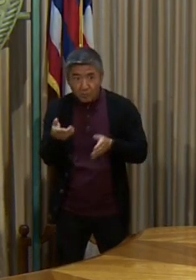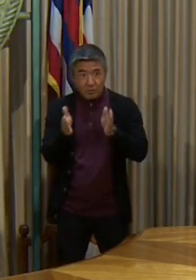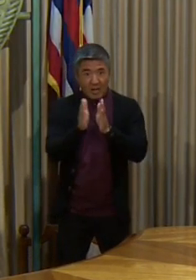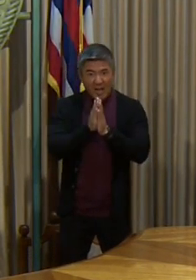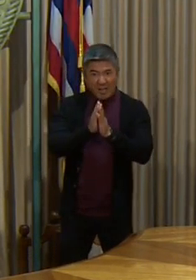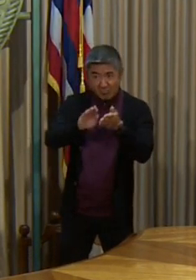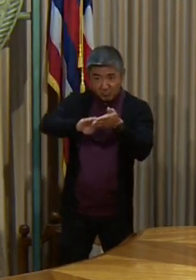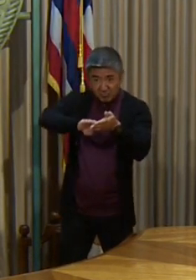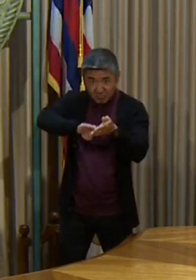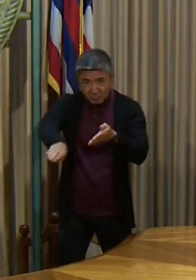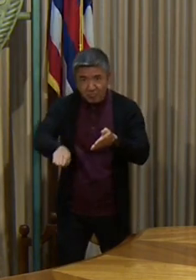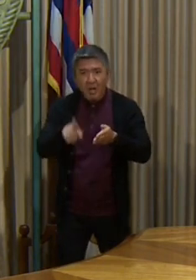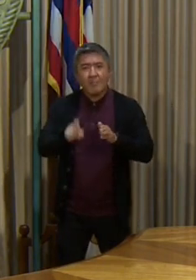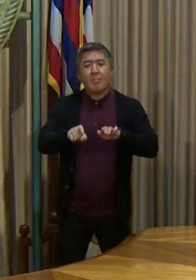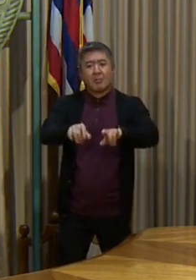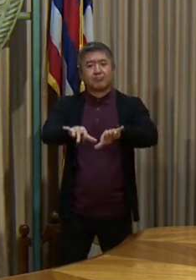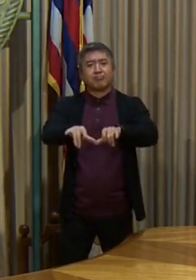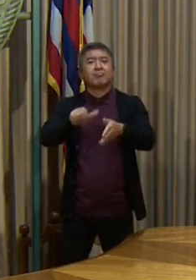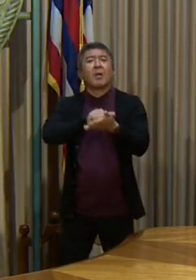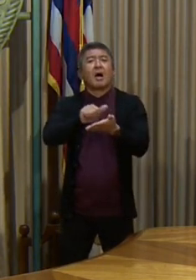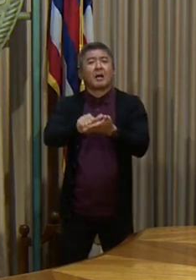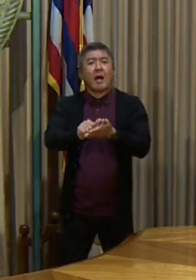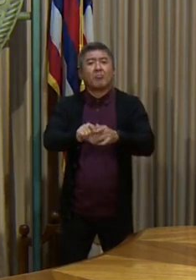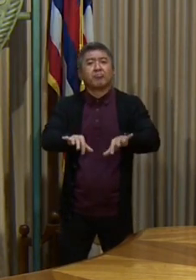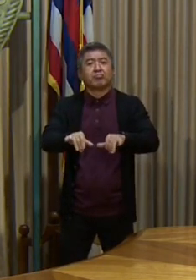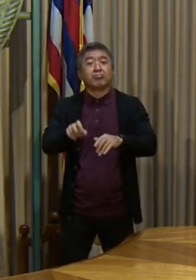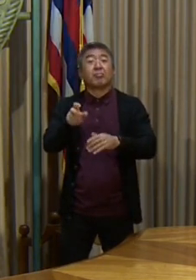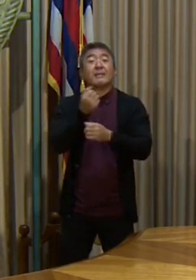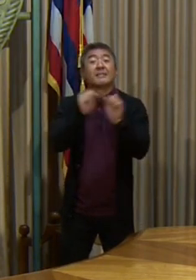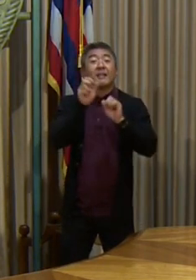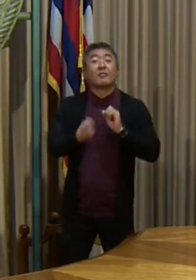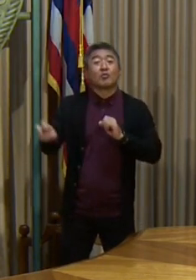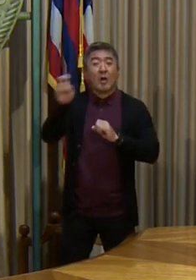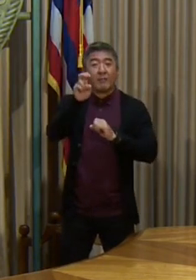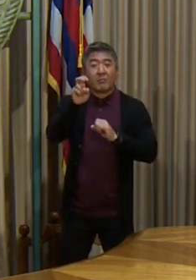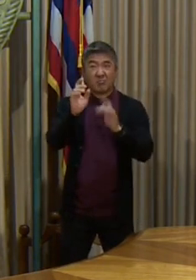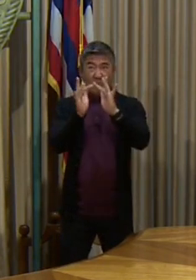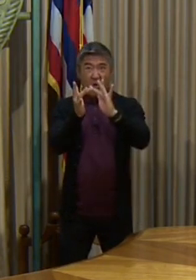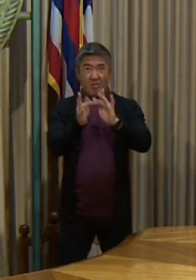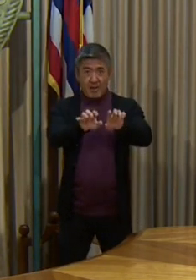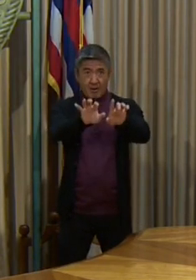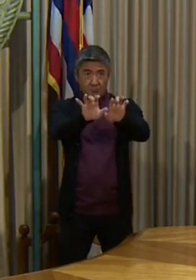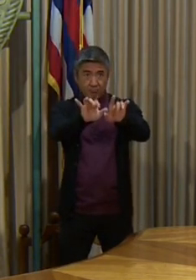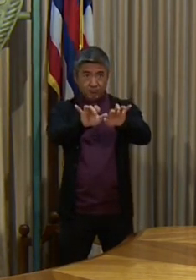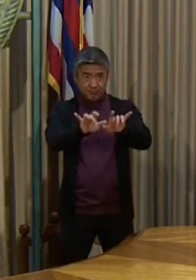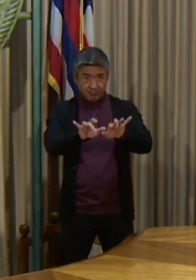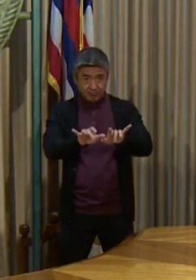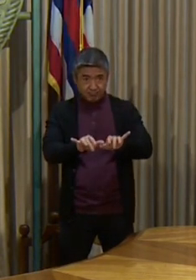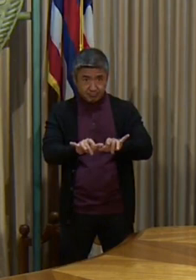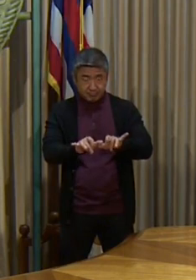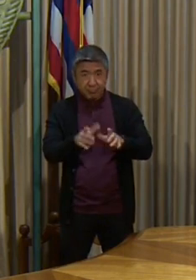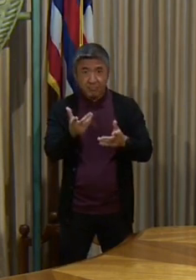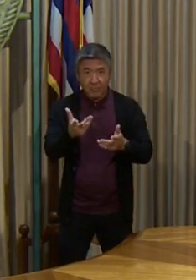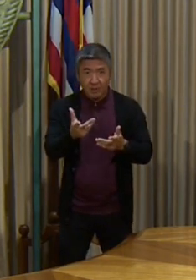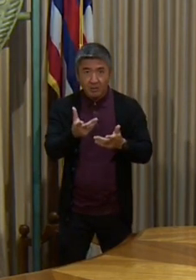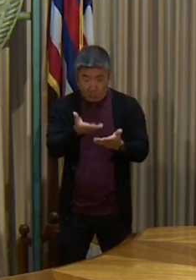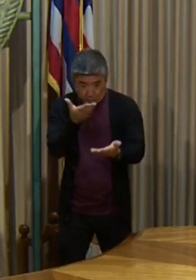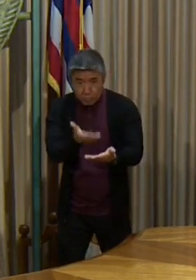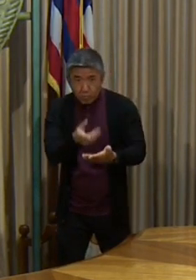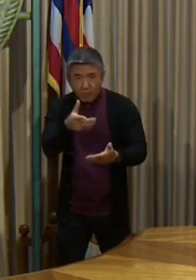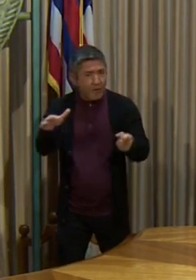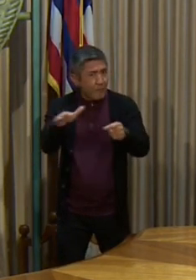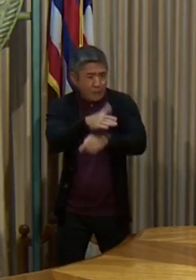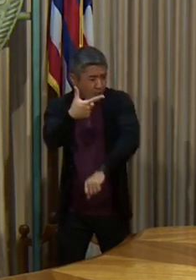an account in the Safe Travels Hawaii digital platform, complete the online forms, affirm that they are fully vaccinated